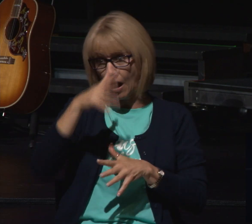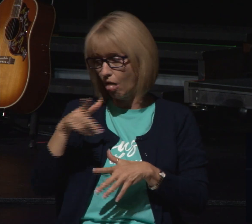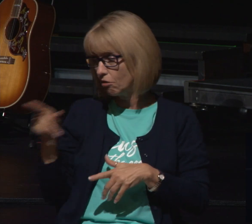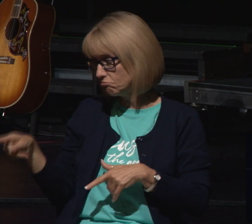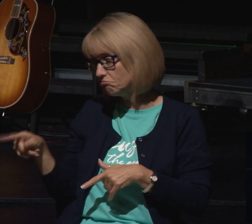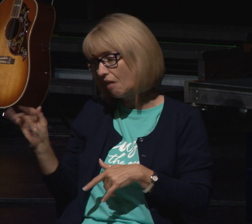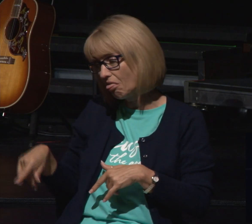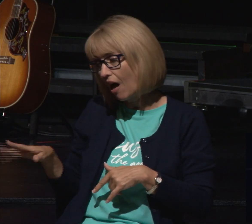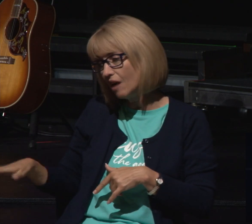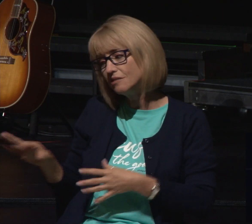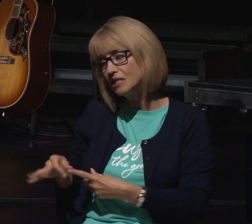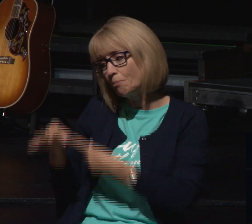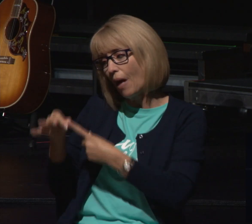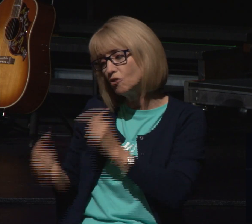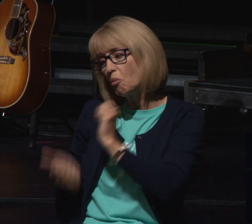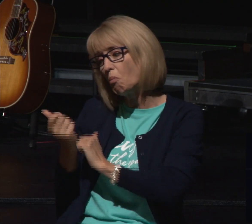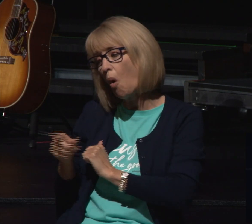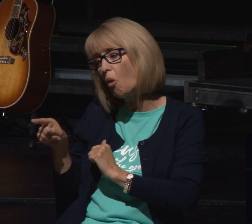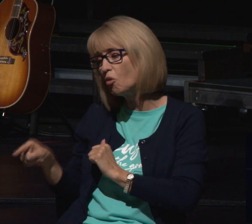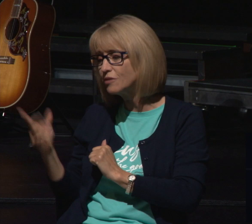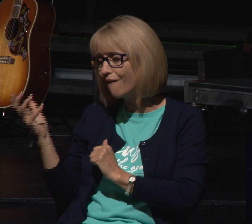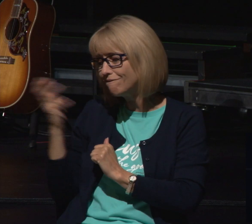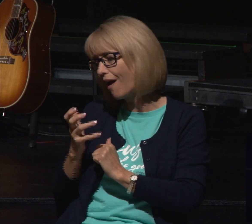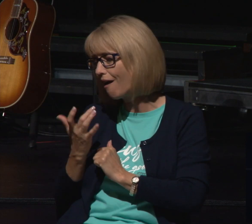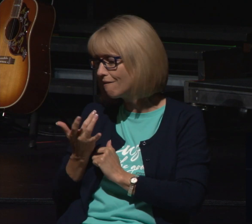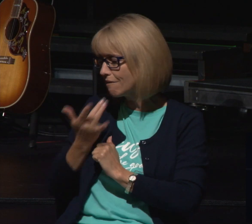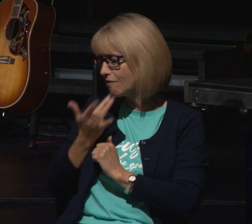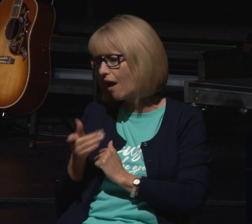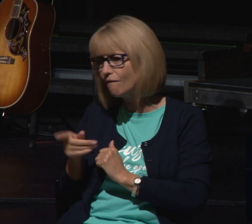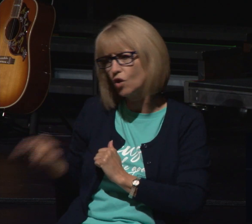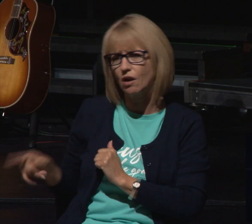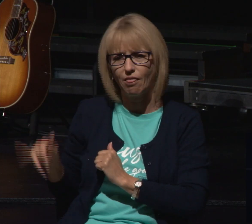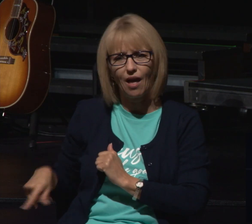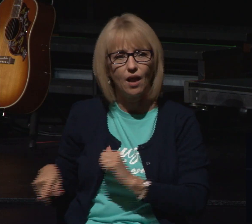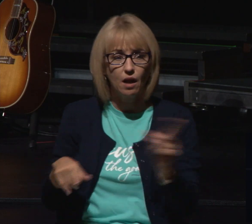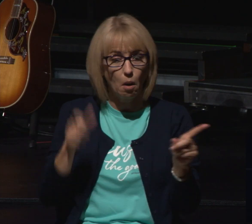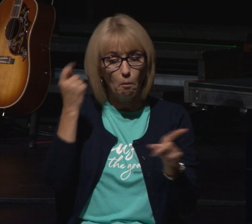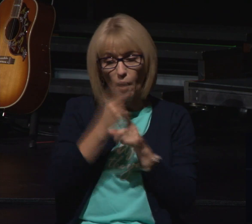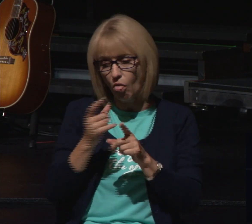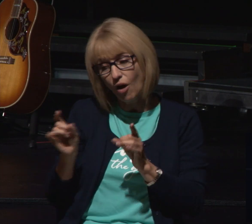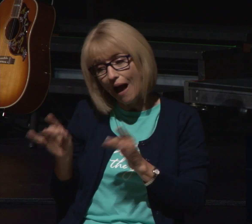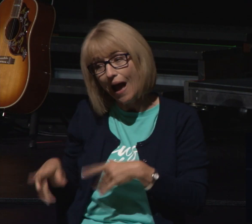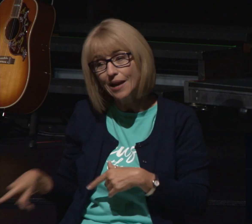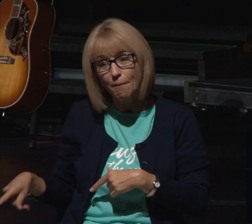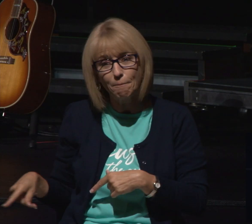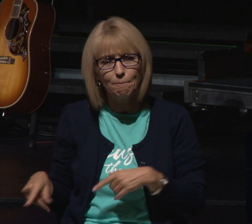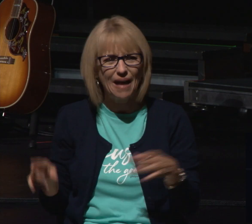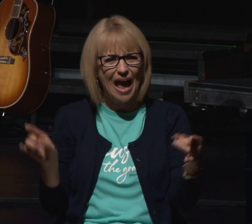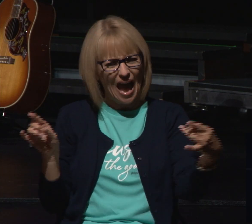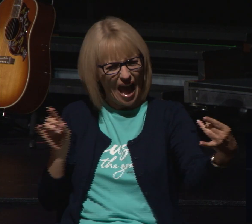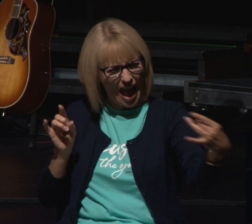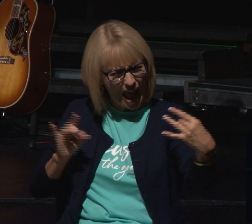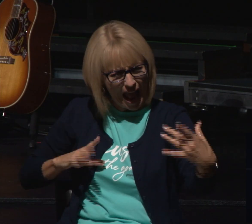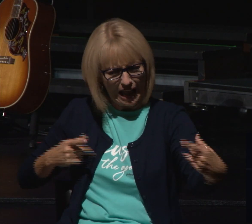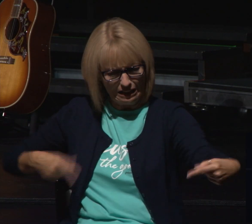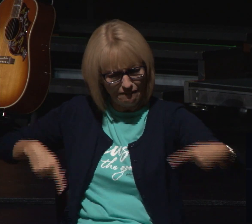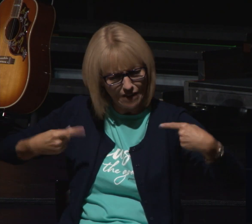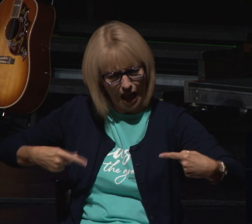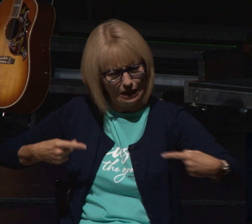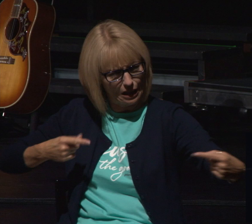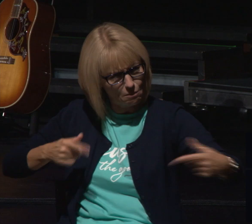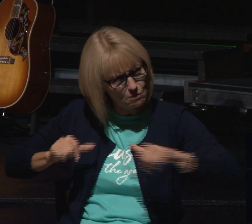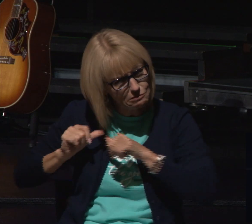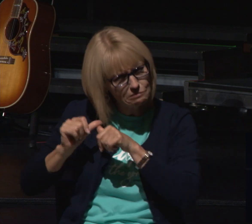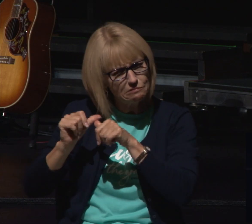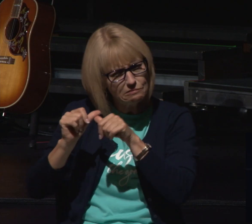brothers and they hated him for it they were upset with him but he continued on this hatred was there the fighting was